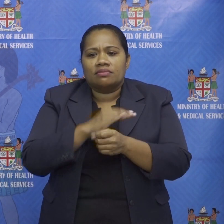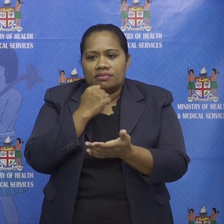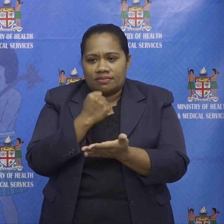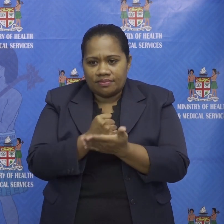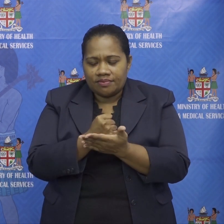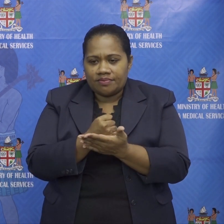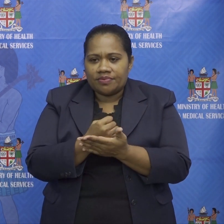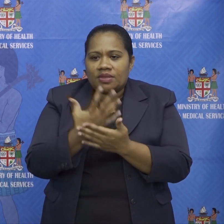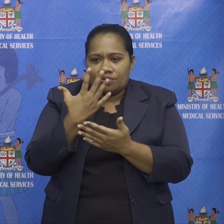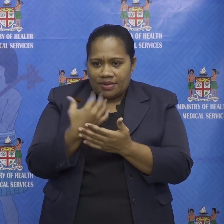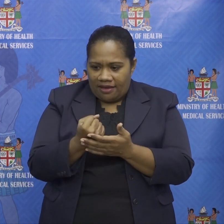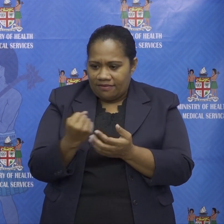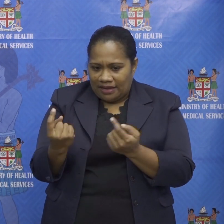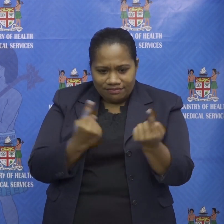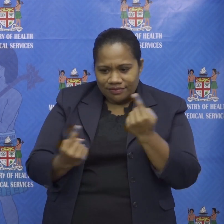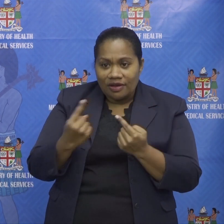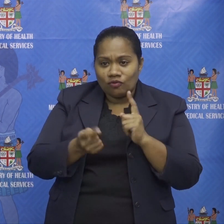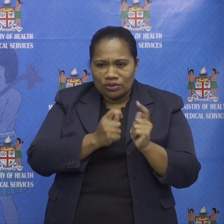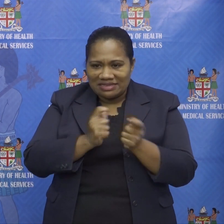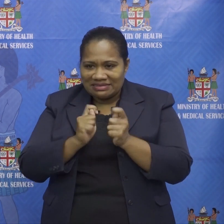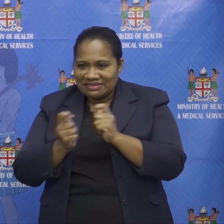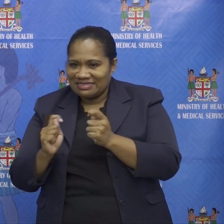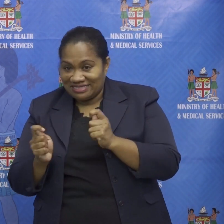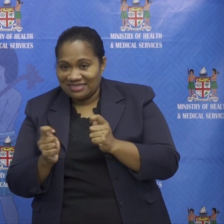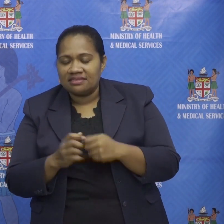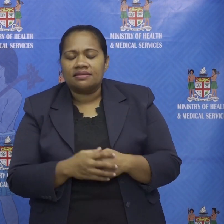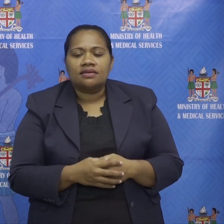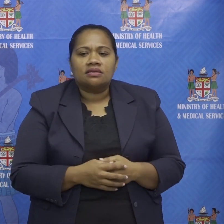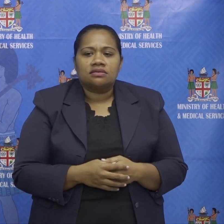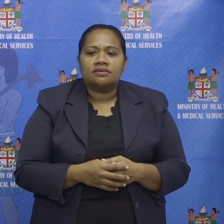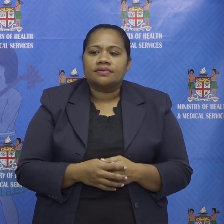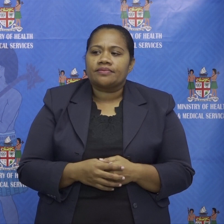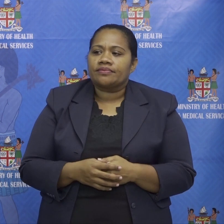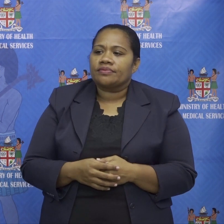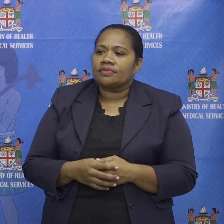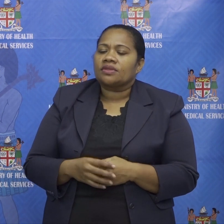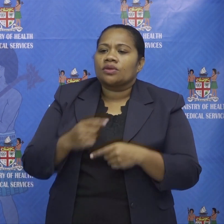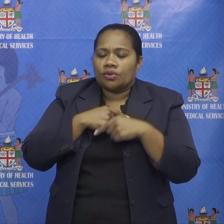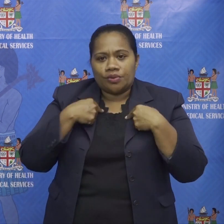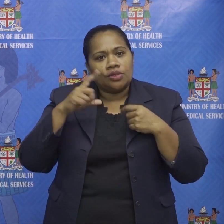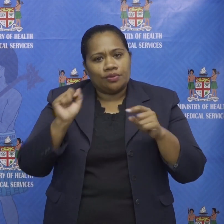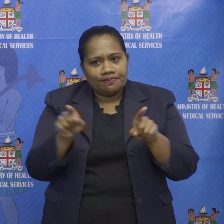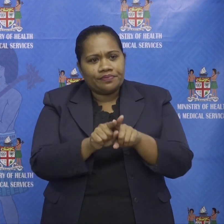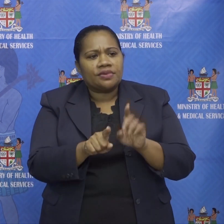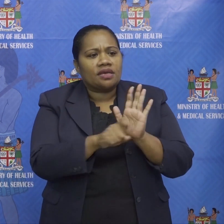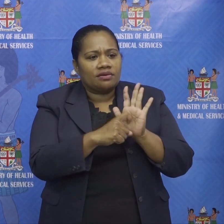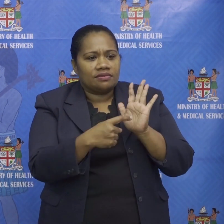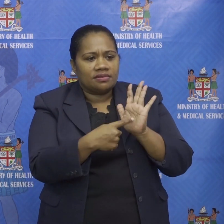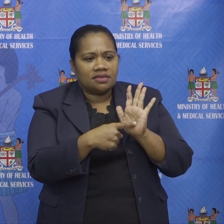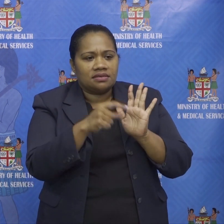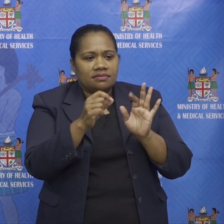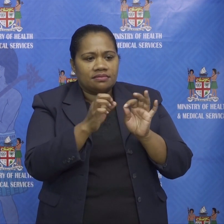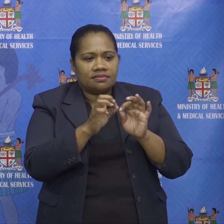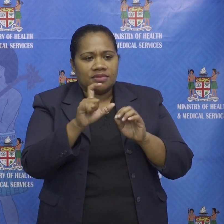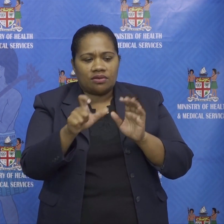consumables coming in for lab testing and it's not just gene expert testing as you mentioned we're also doing the rt pcr at pgcdc so that's a